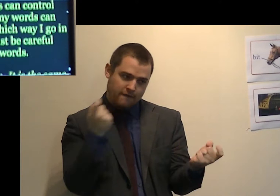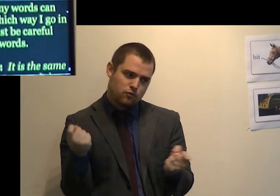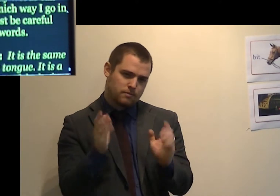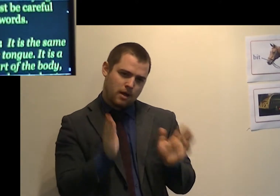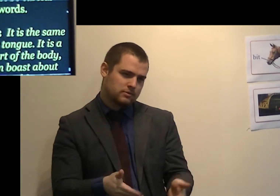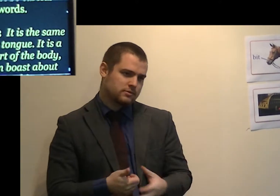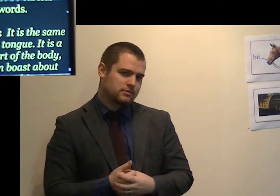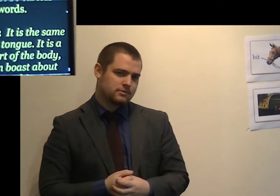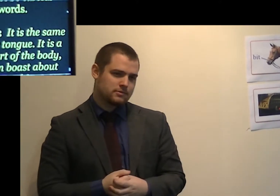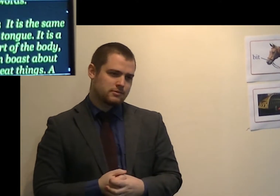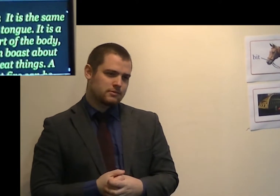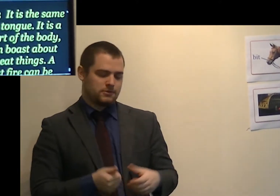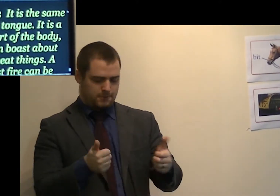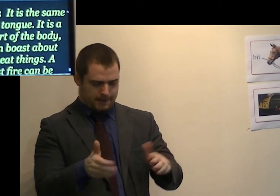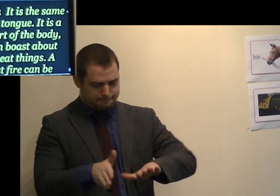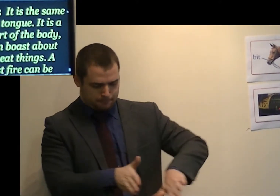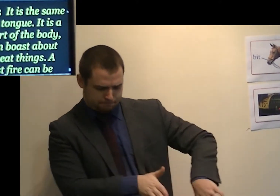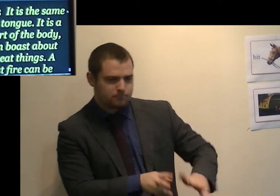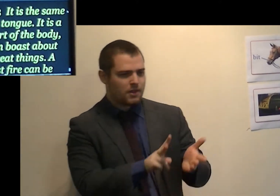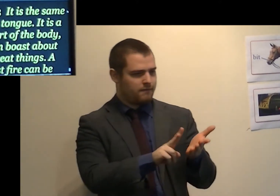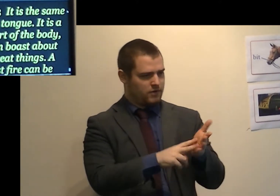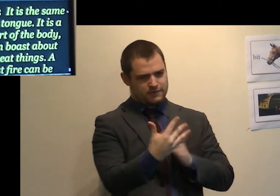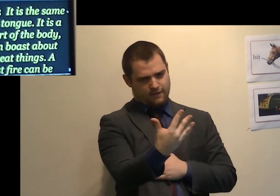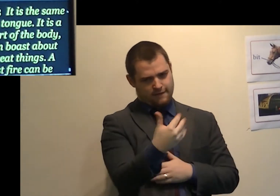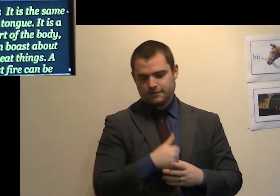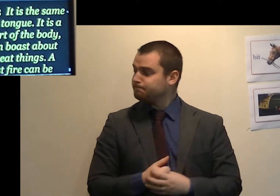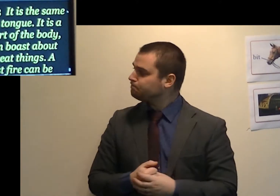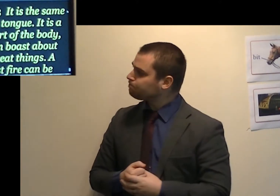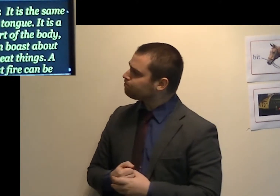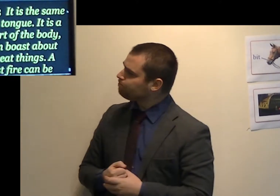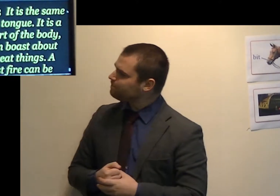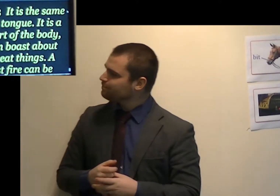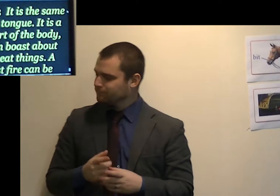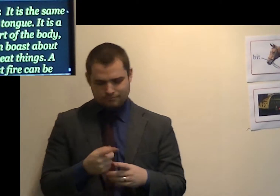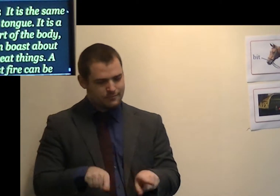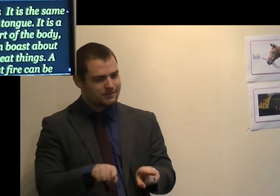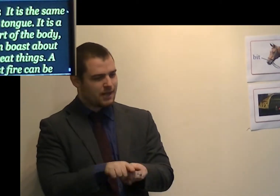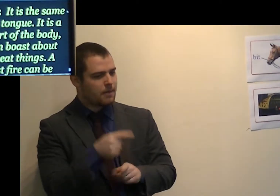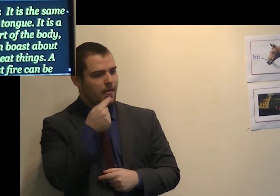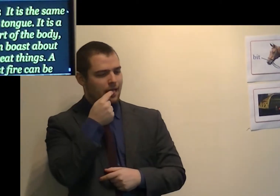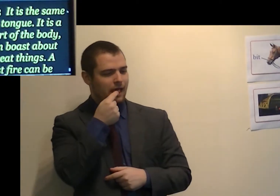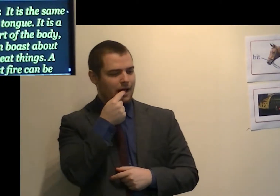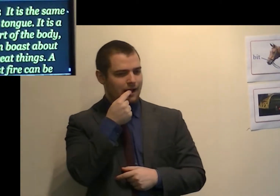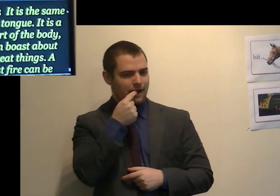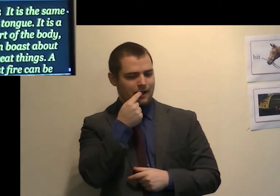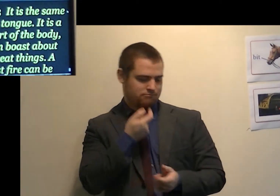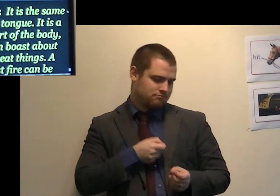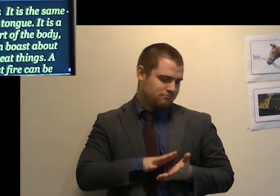Verse 5. It is the same with our tongue. It is a small